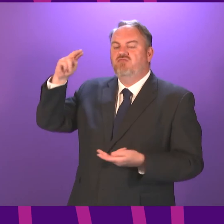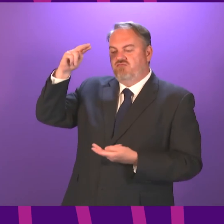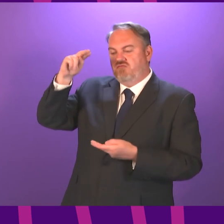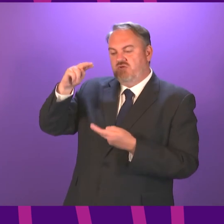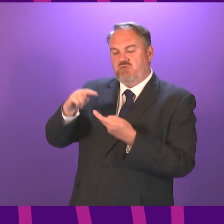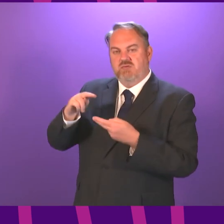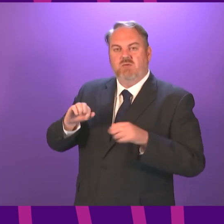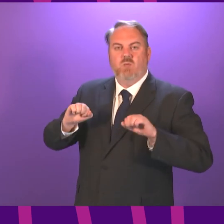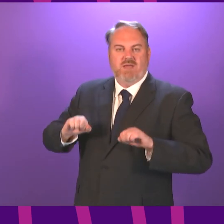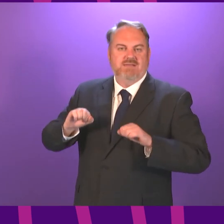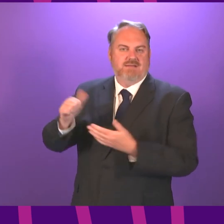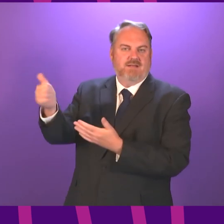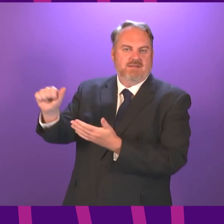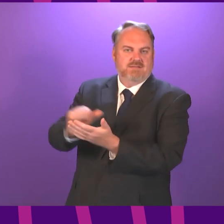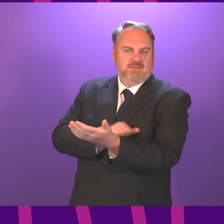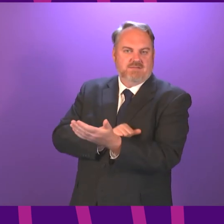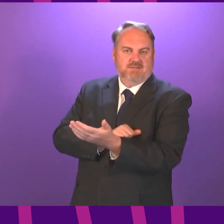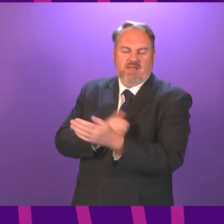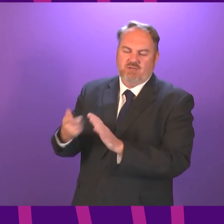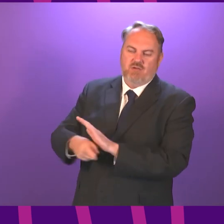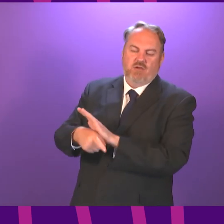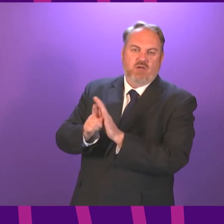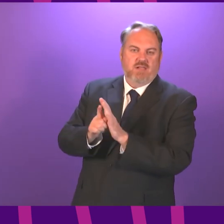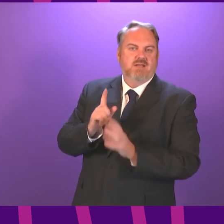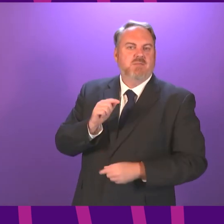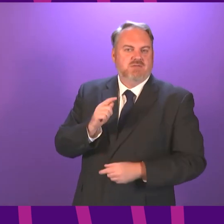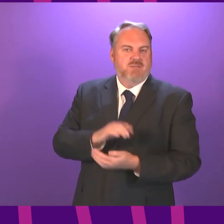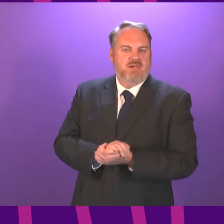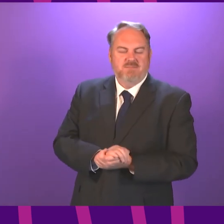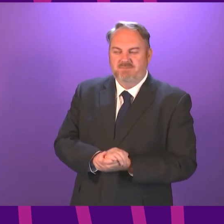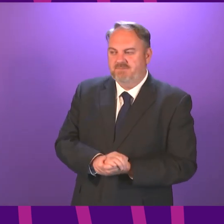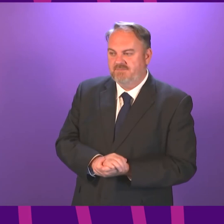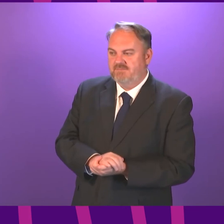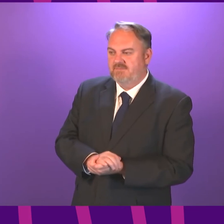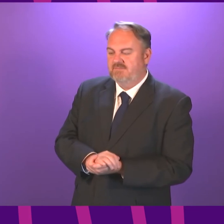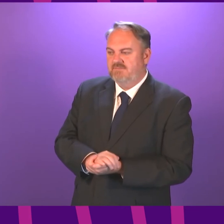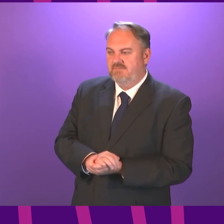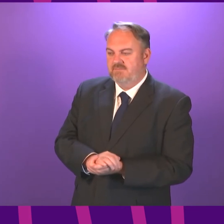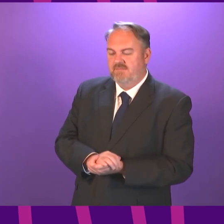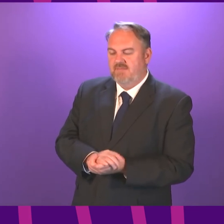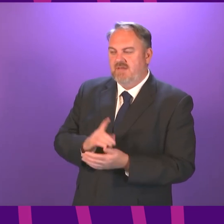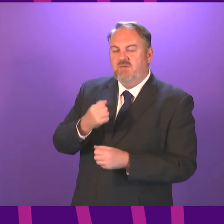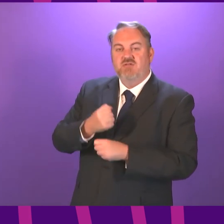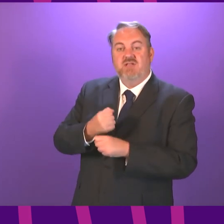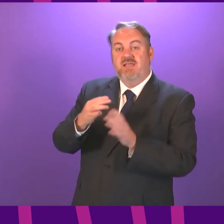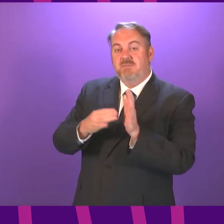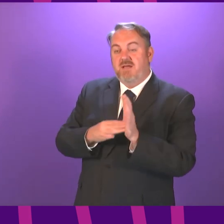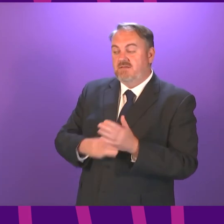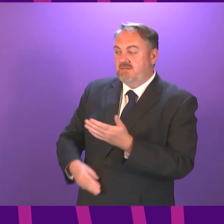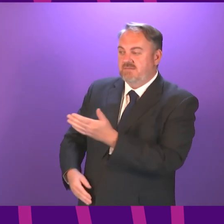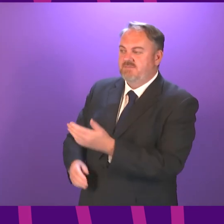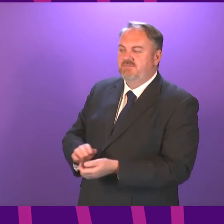understand the importance of this and I make sure that the transport minister keeps members updated Julian Martin to be followed by Stephen